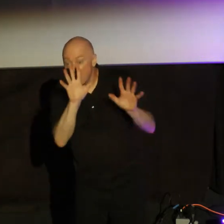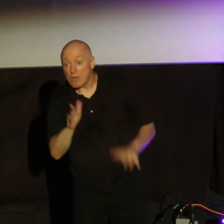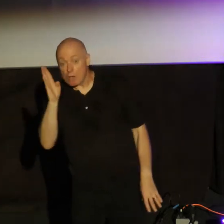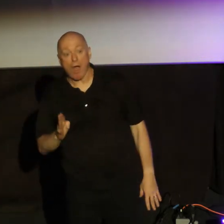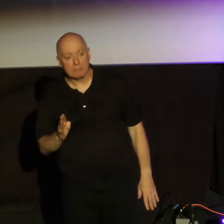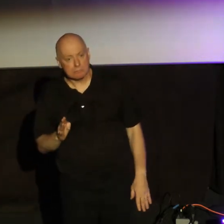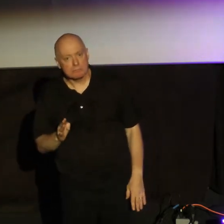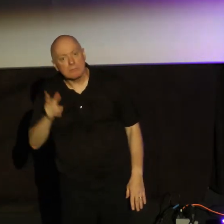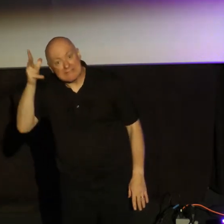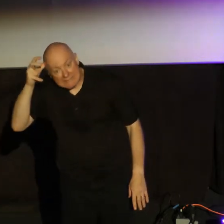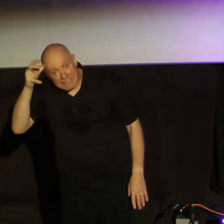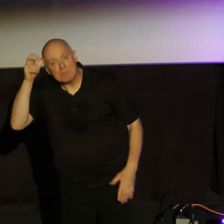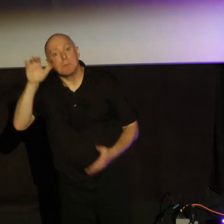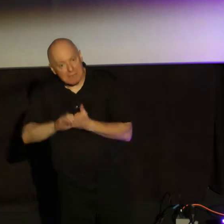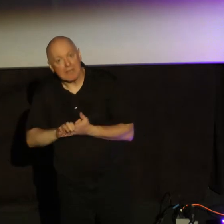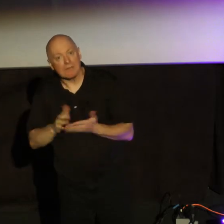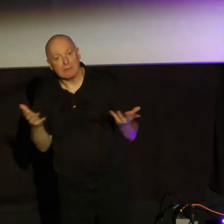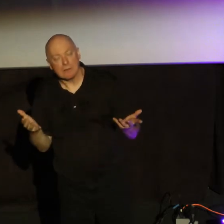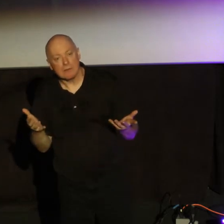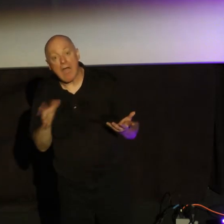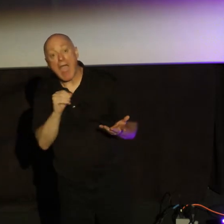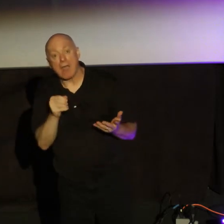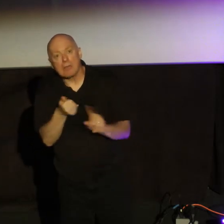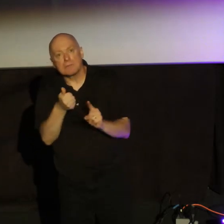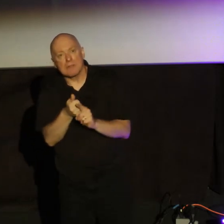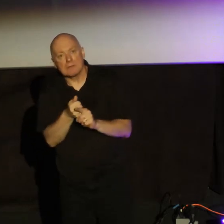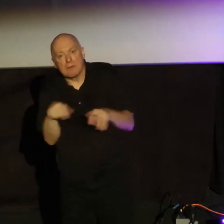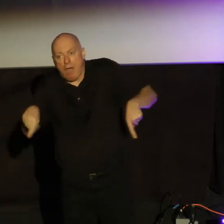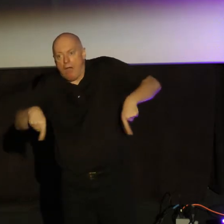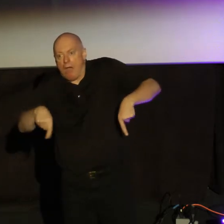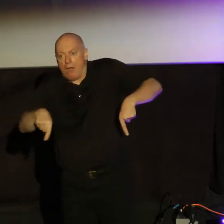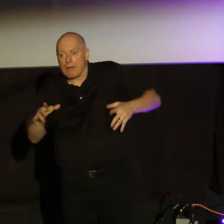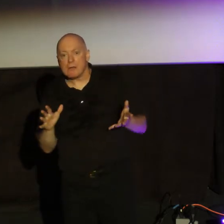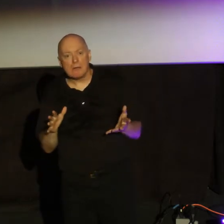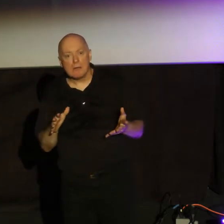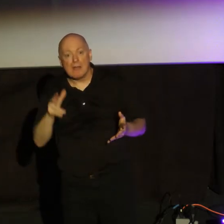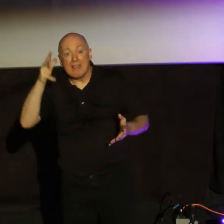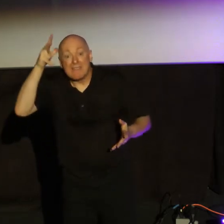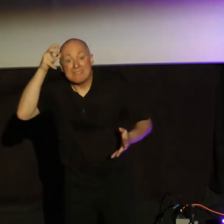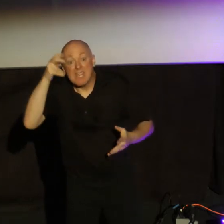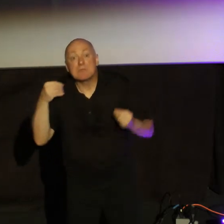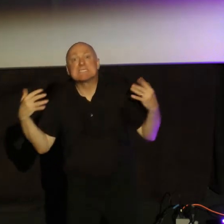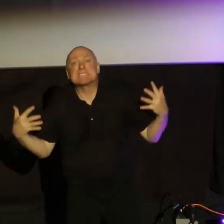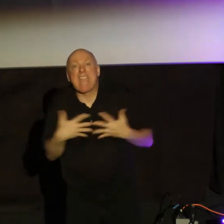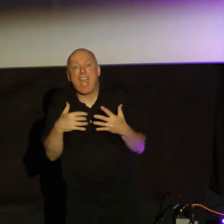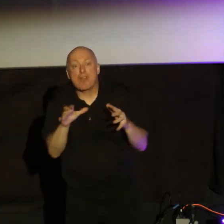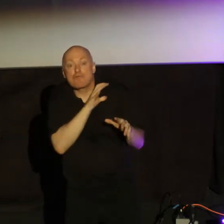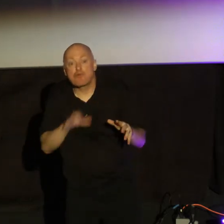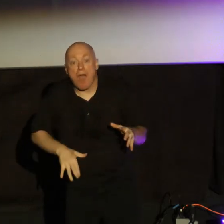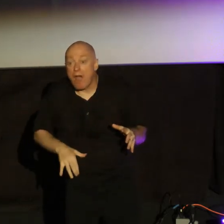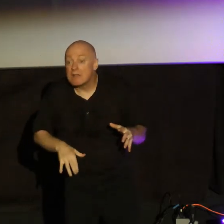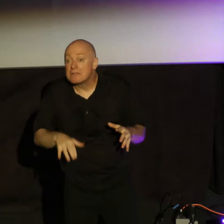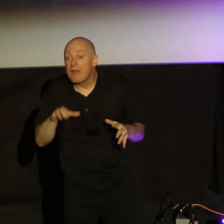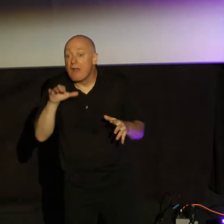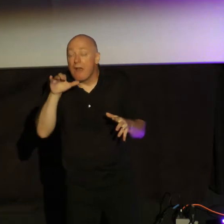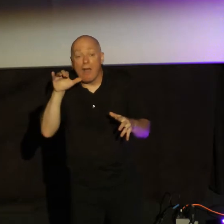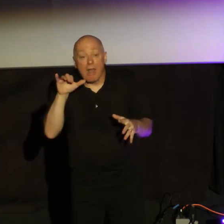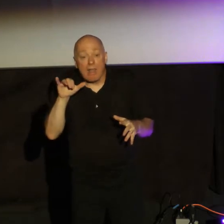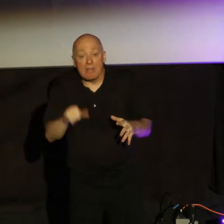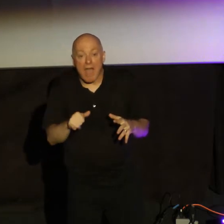The demons believe and James says they shudder. The demons are so scared of Christ that the shuddering, what he's